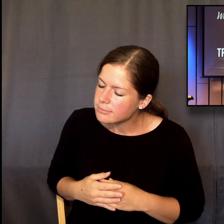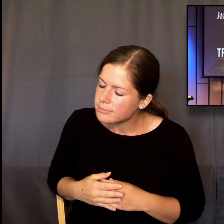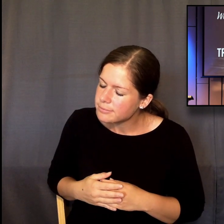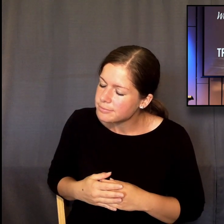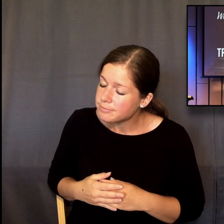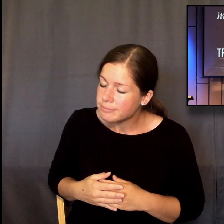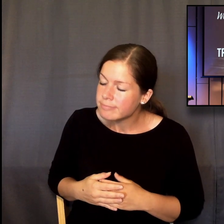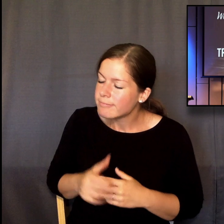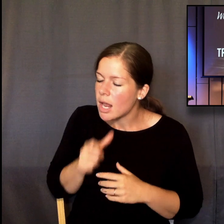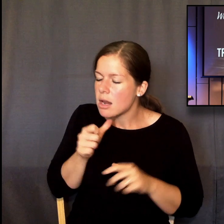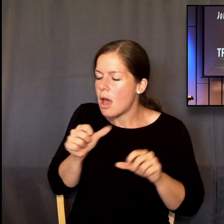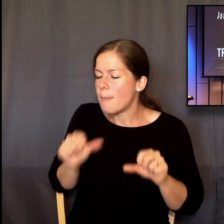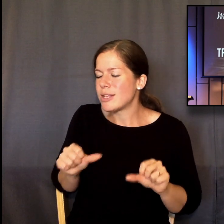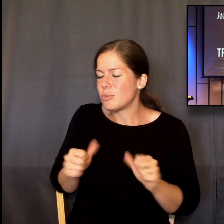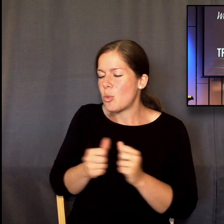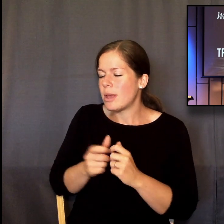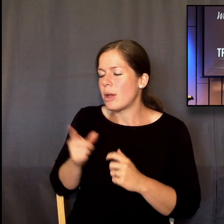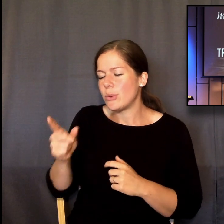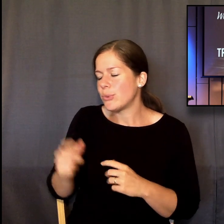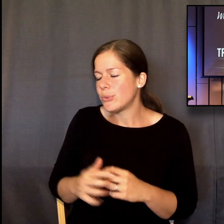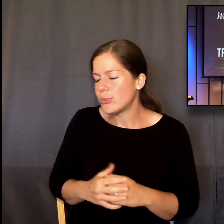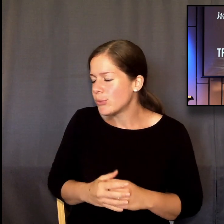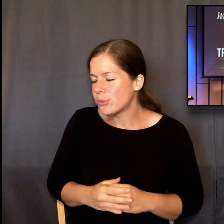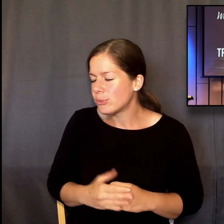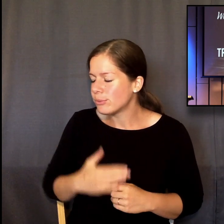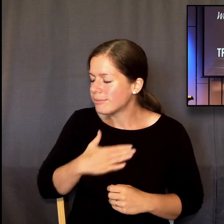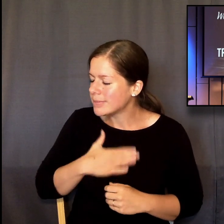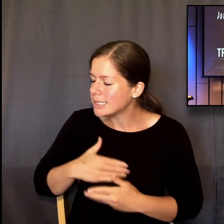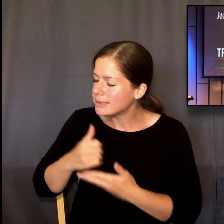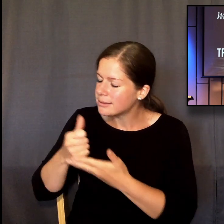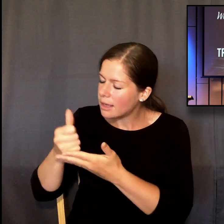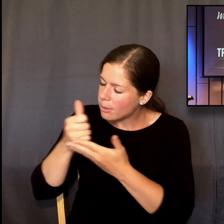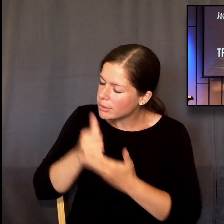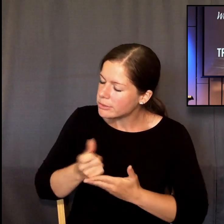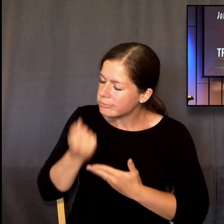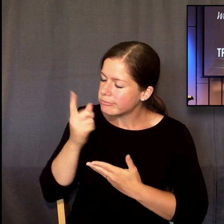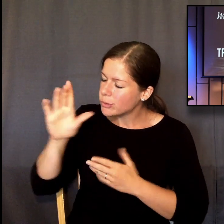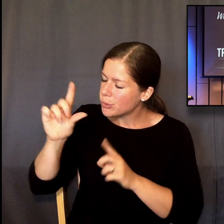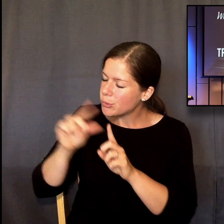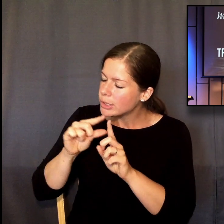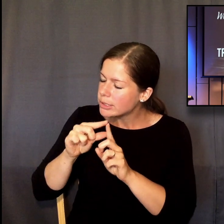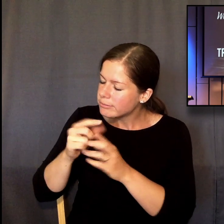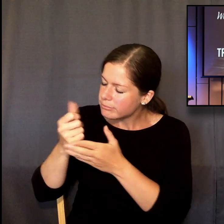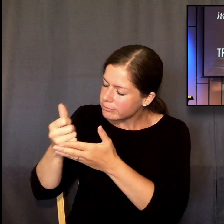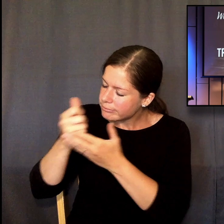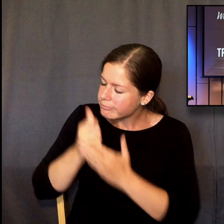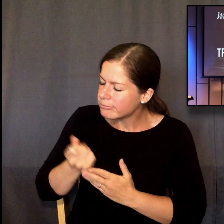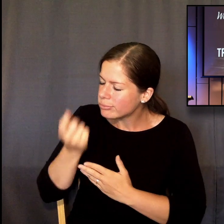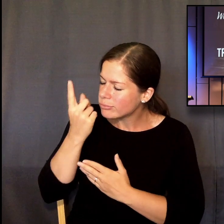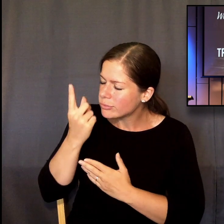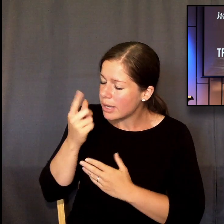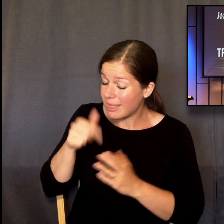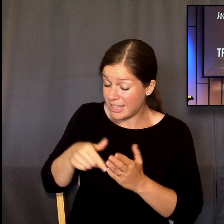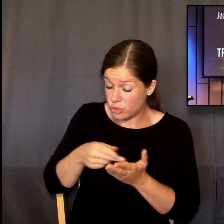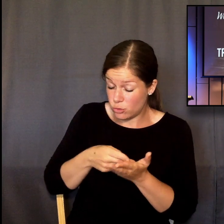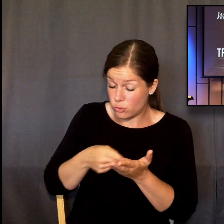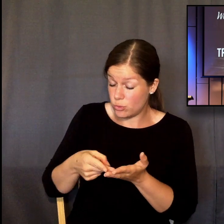God, that's not going to happen without you. So please help us to understand your word. And please help us to understand how this